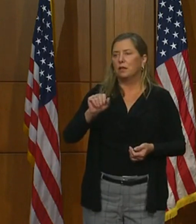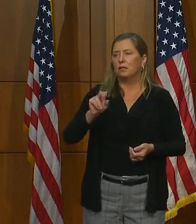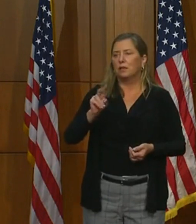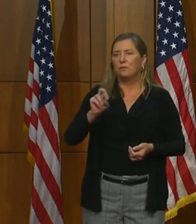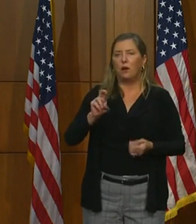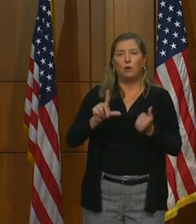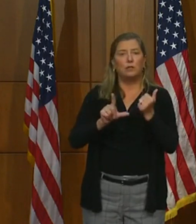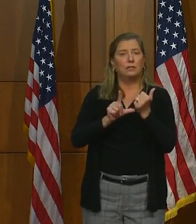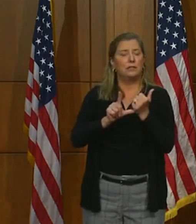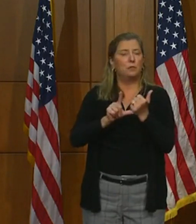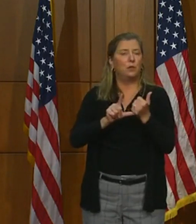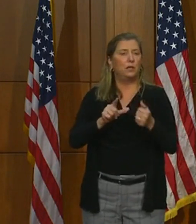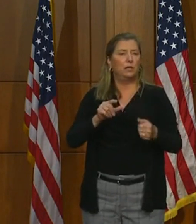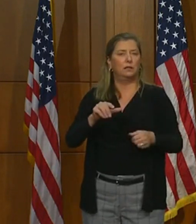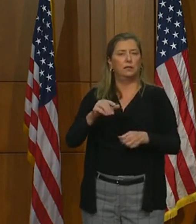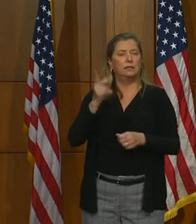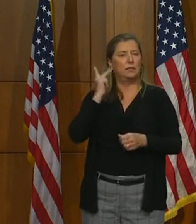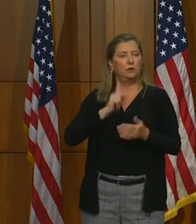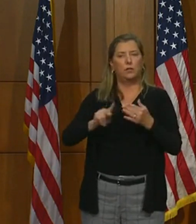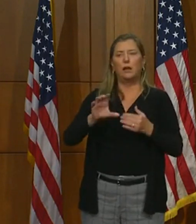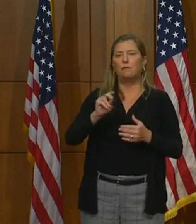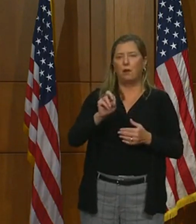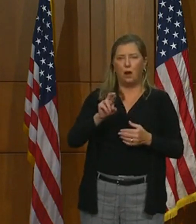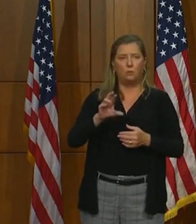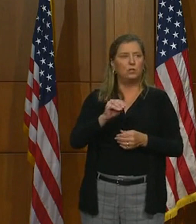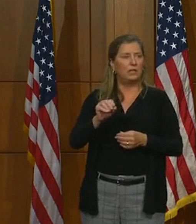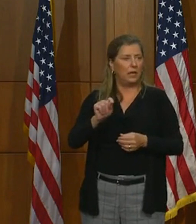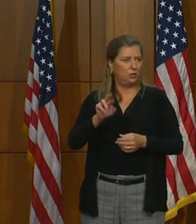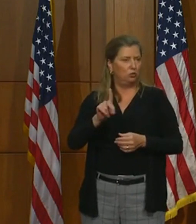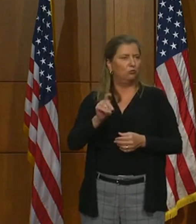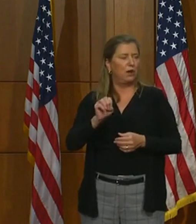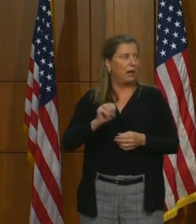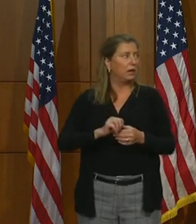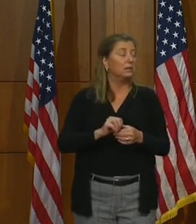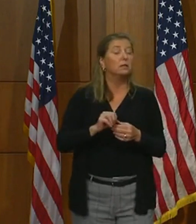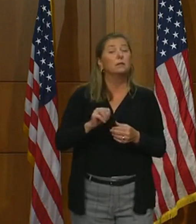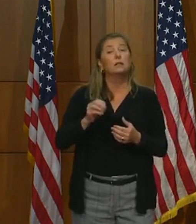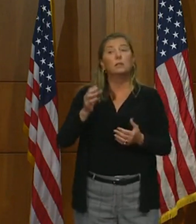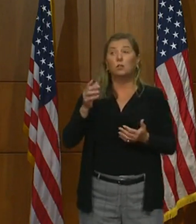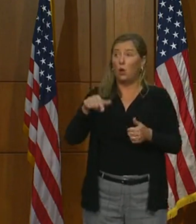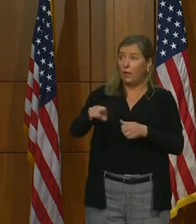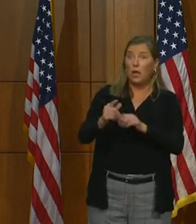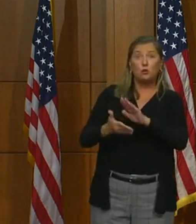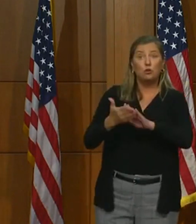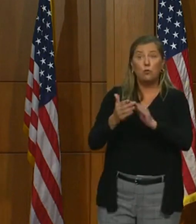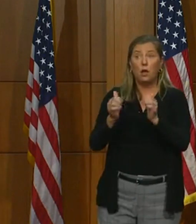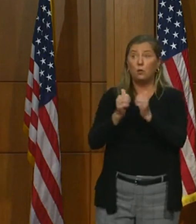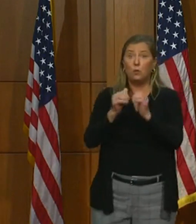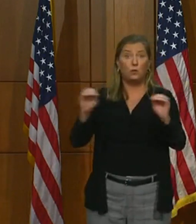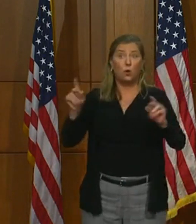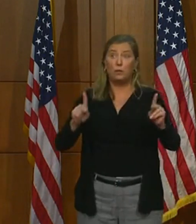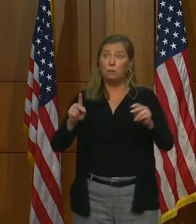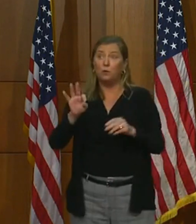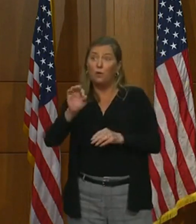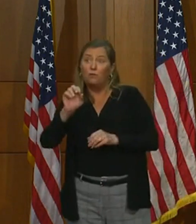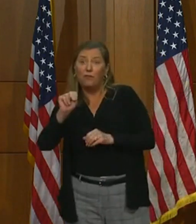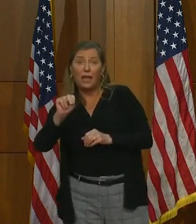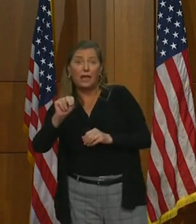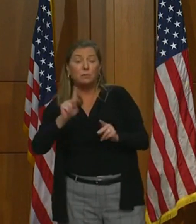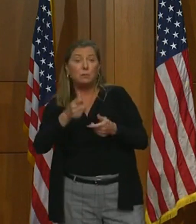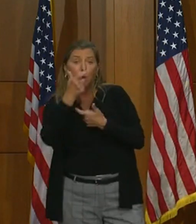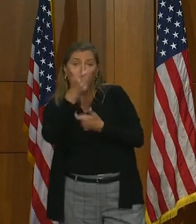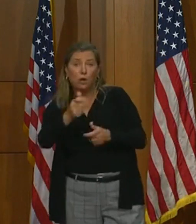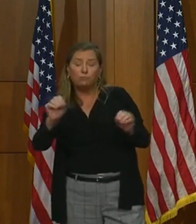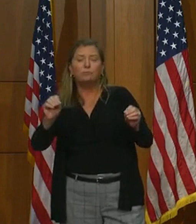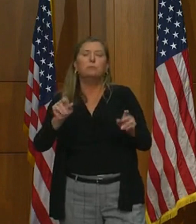Commerce and Trade. So, in Phase 2, these facilities could operate spectator-less with individuals there as